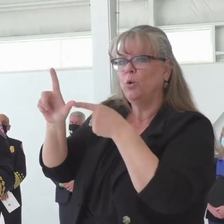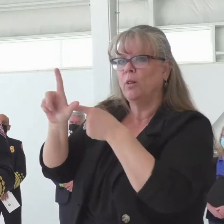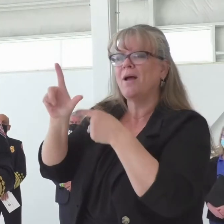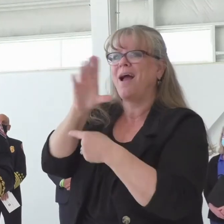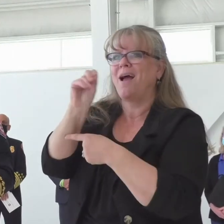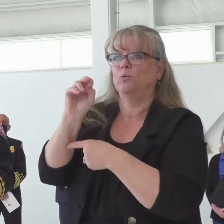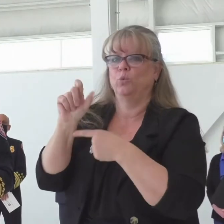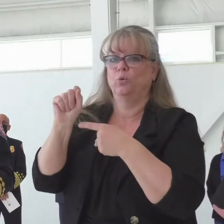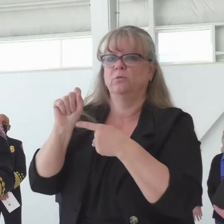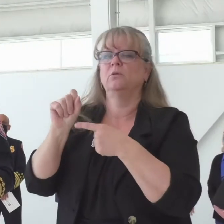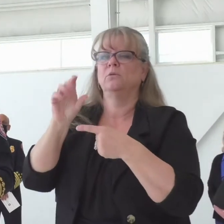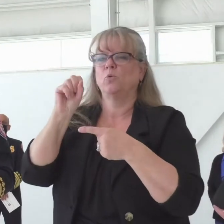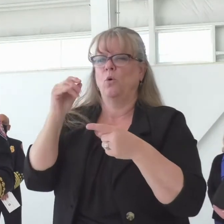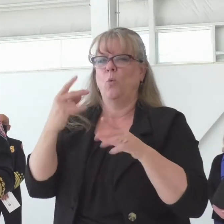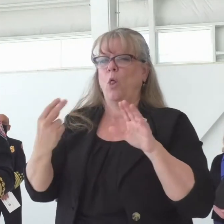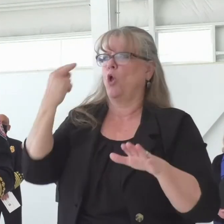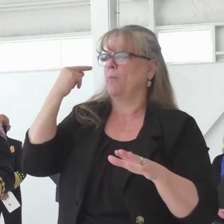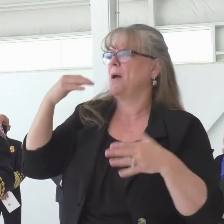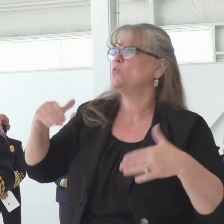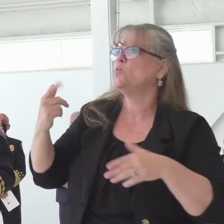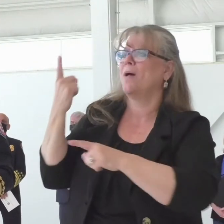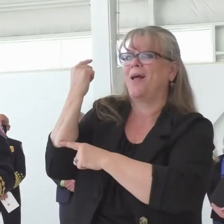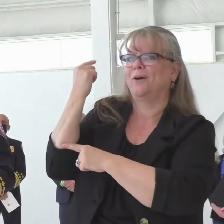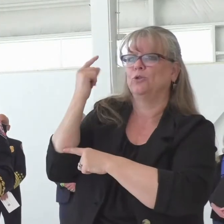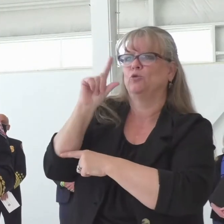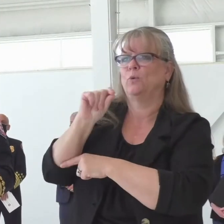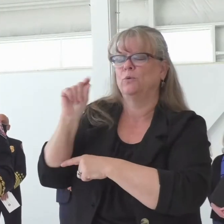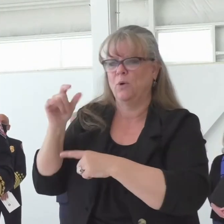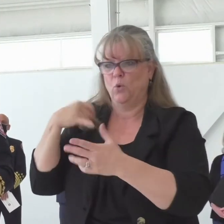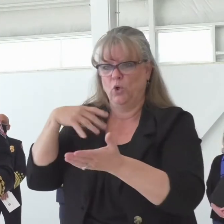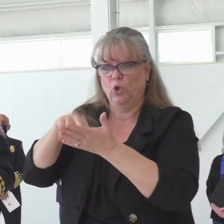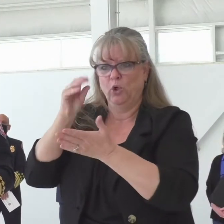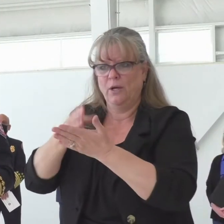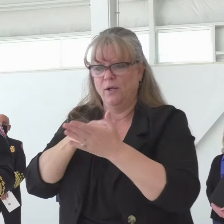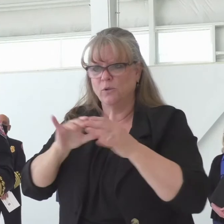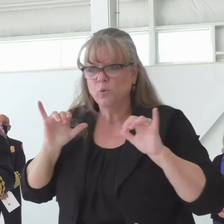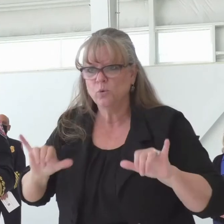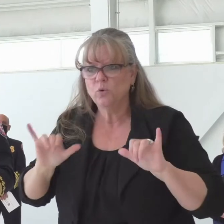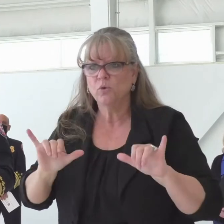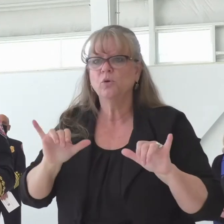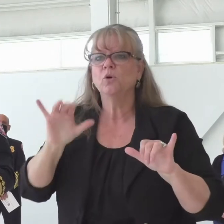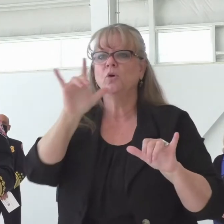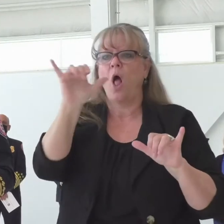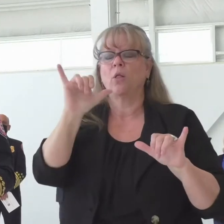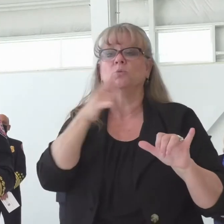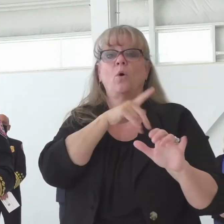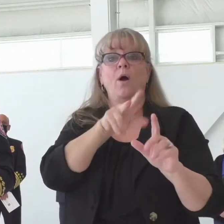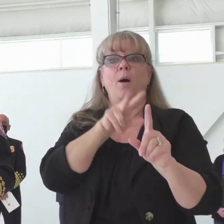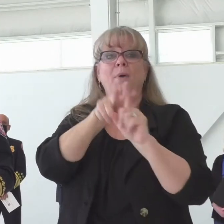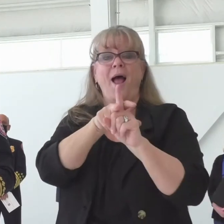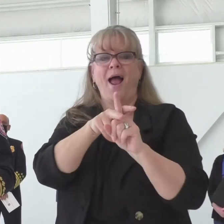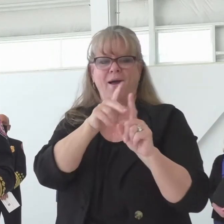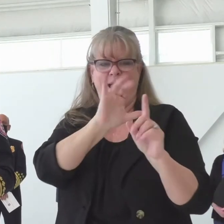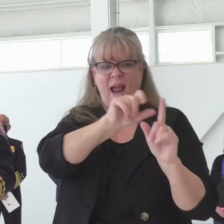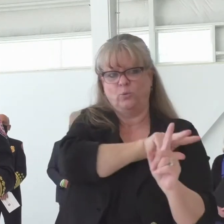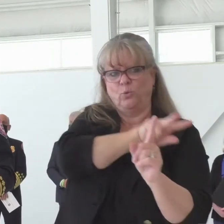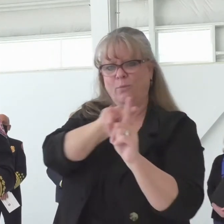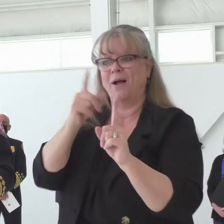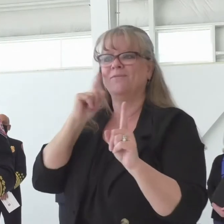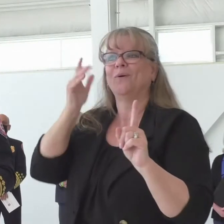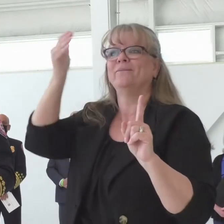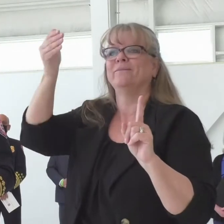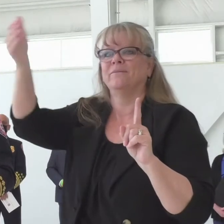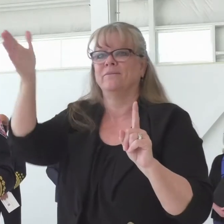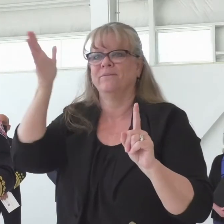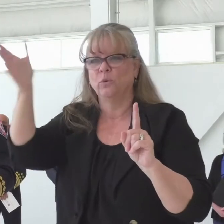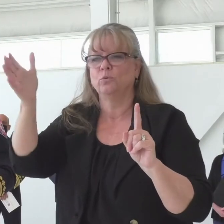year as well as the fire years of past. It also implements two new tools and capacities as a result of recommendations of the